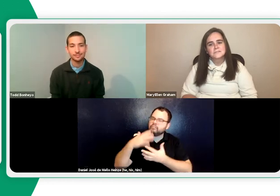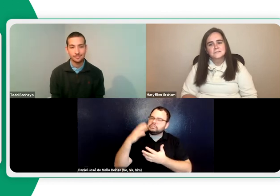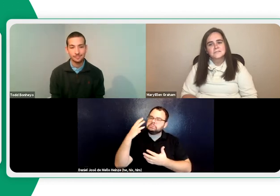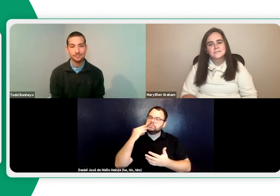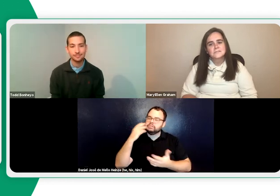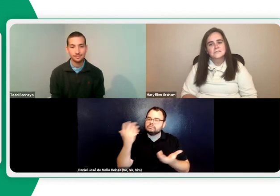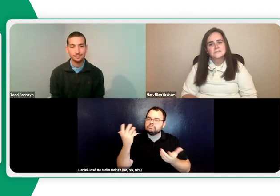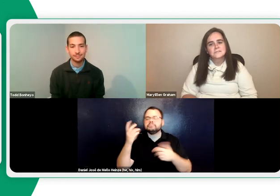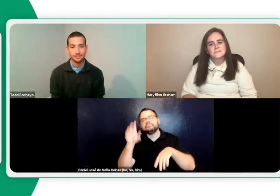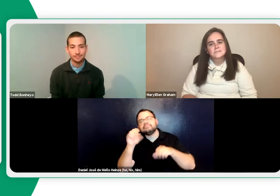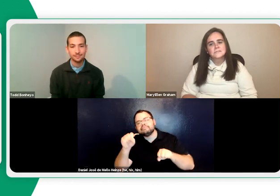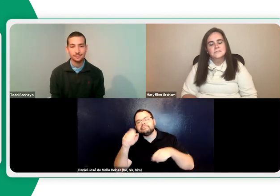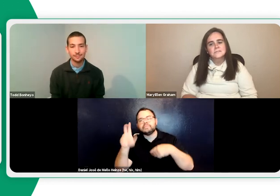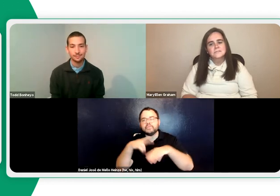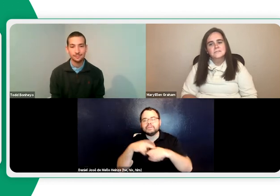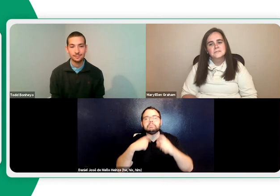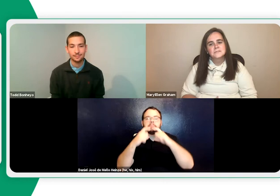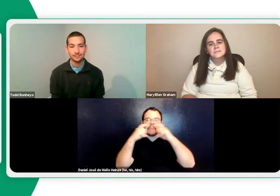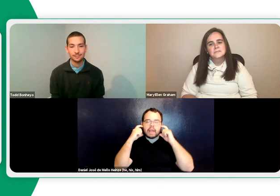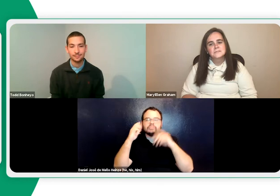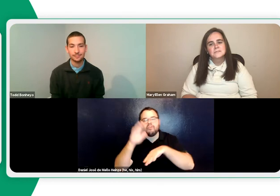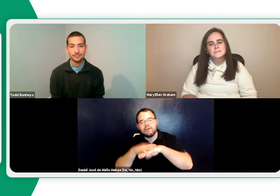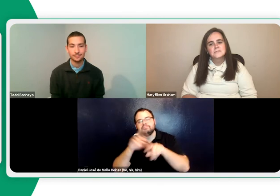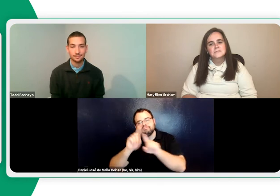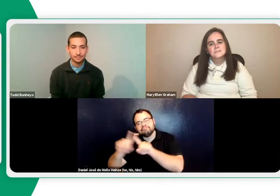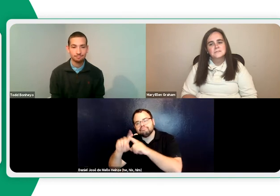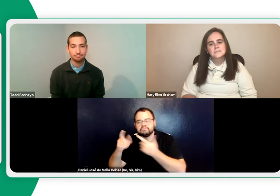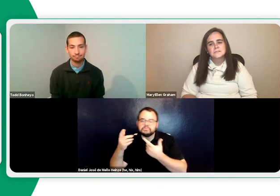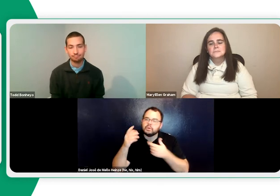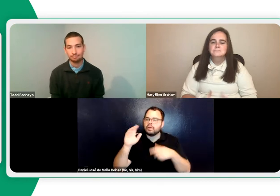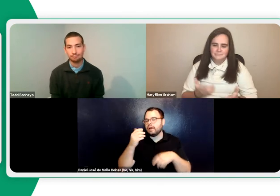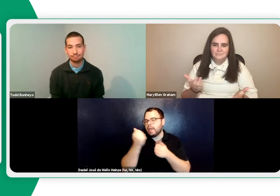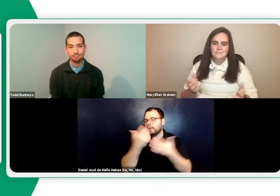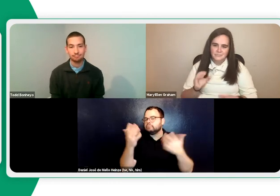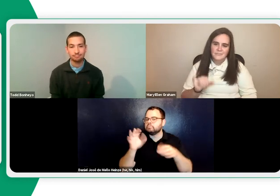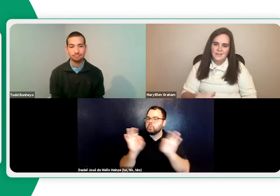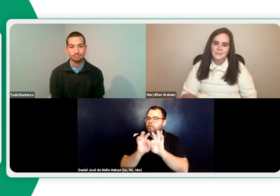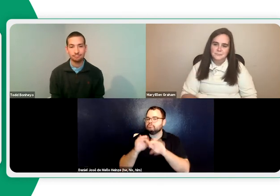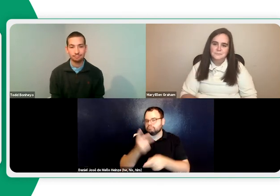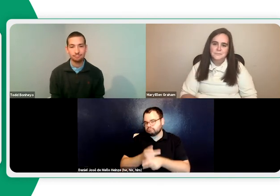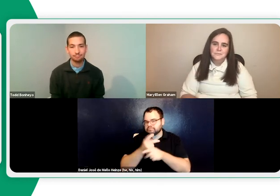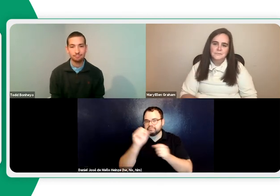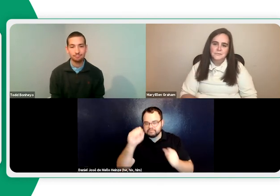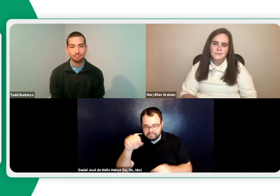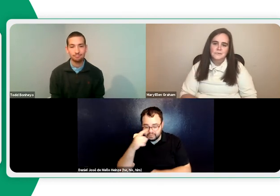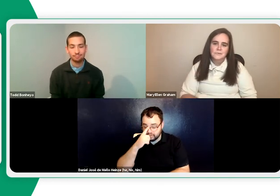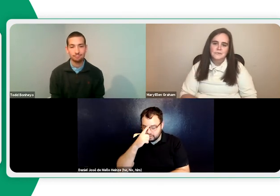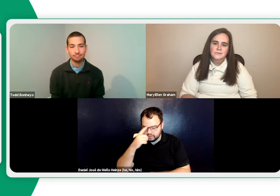the total price. And so that's the type of experience, the life experience that I'm trying to offer them. And of course you have to wear a mask when you're going